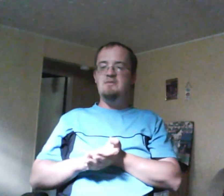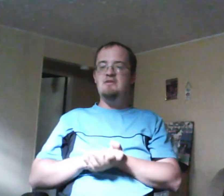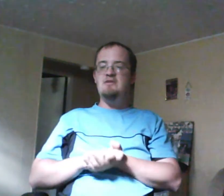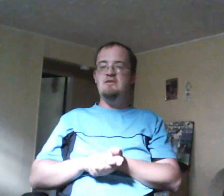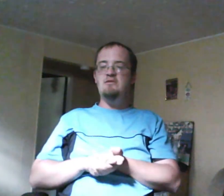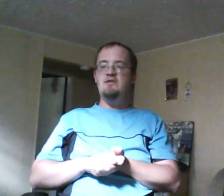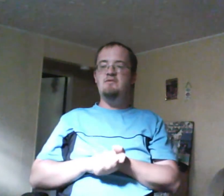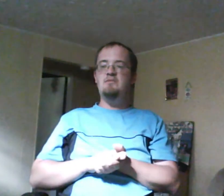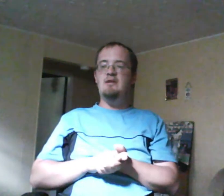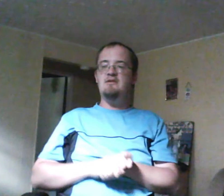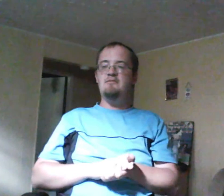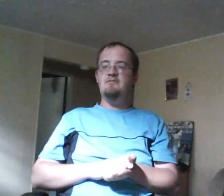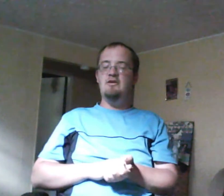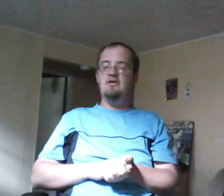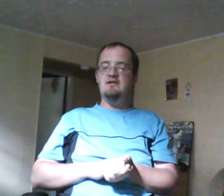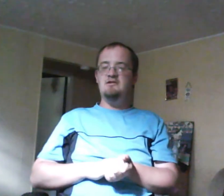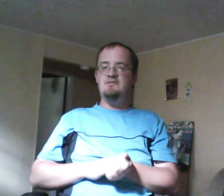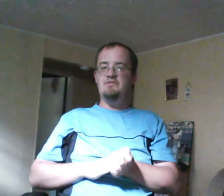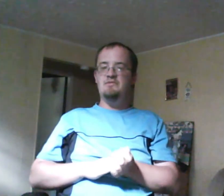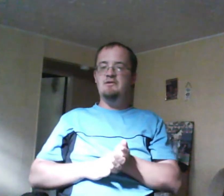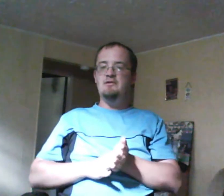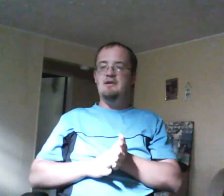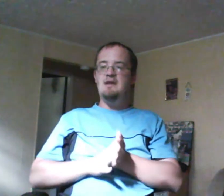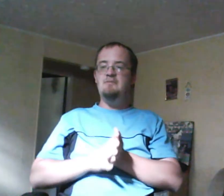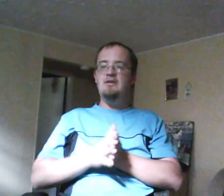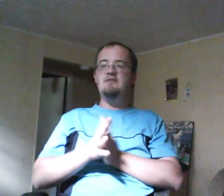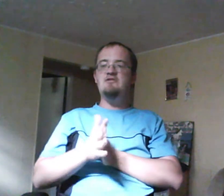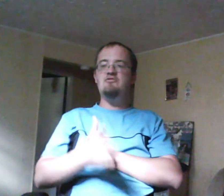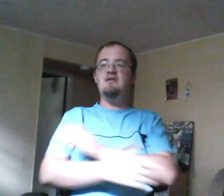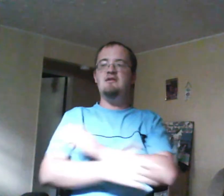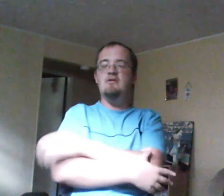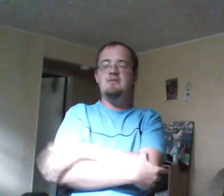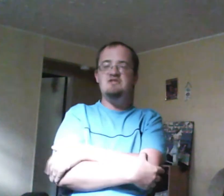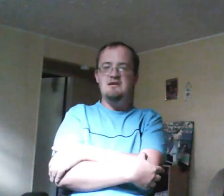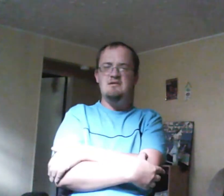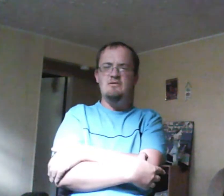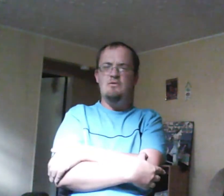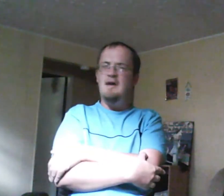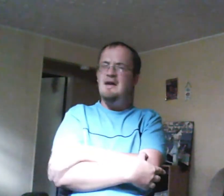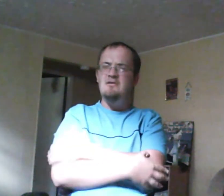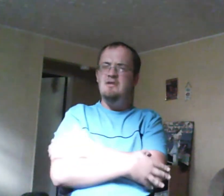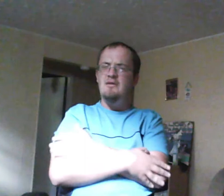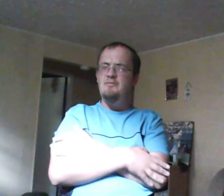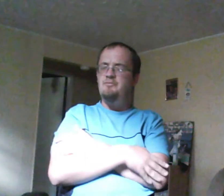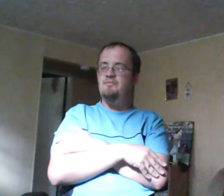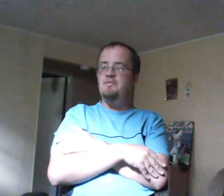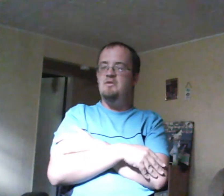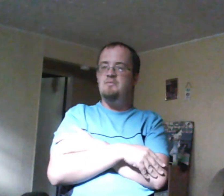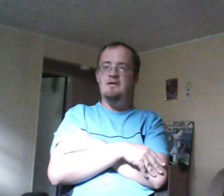of the no cell phone policy that did. And Pill could have destroyed Zoe, but she didn't. Why? I don't know. Was Pill under